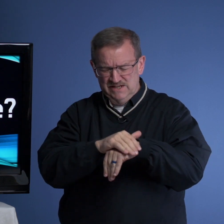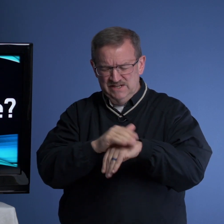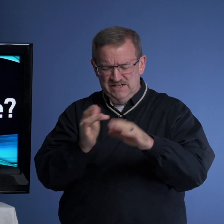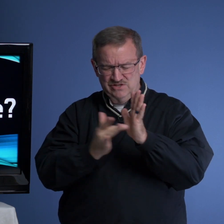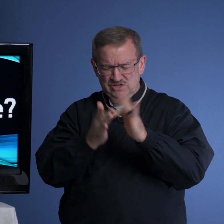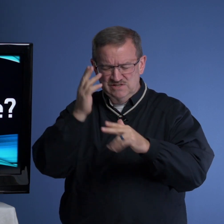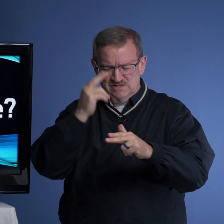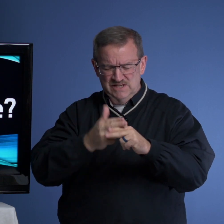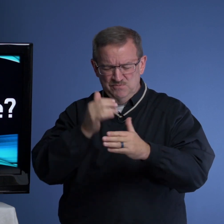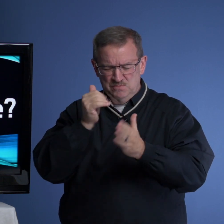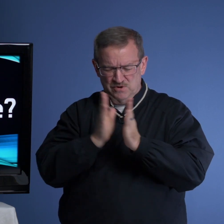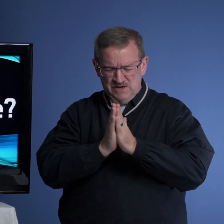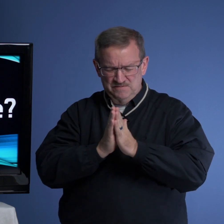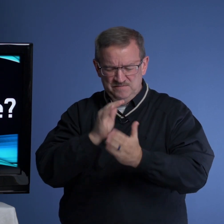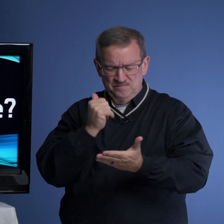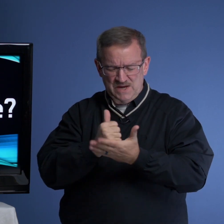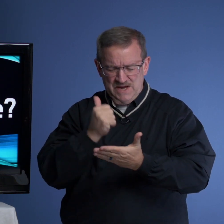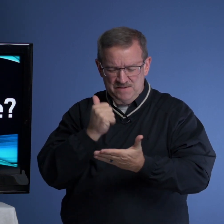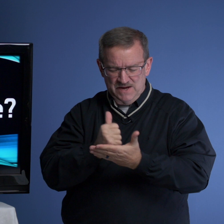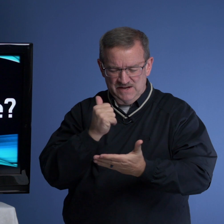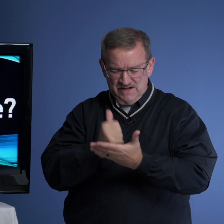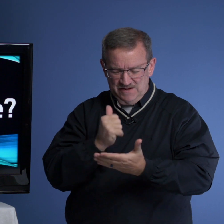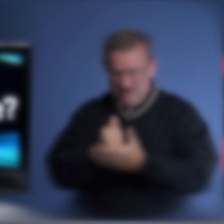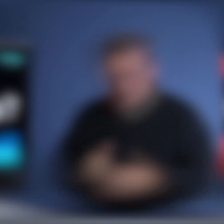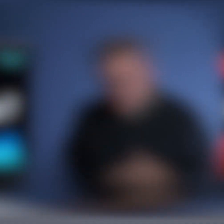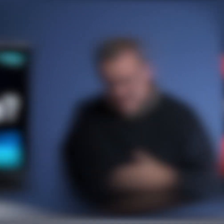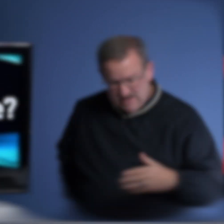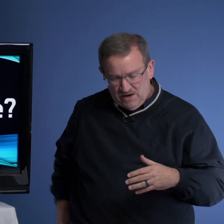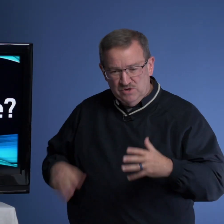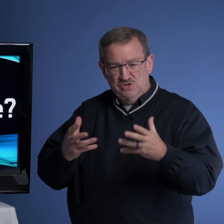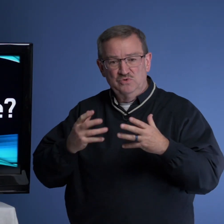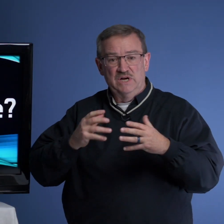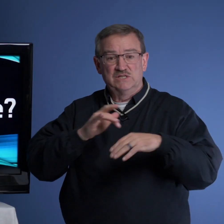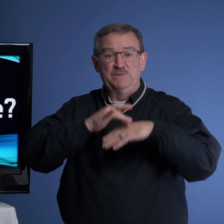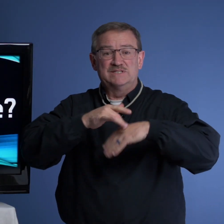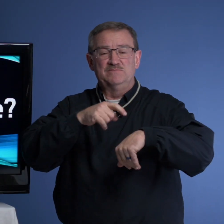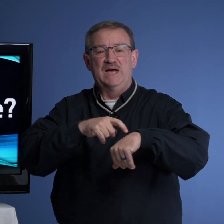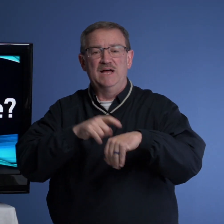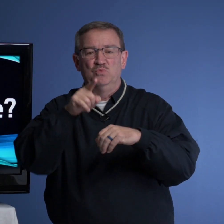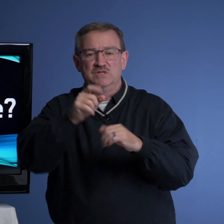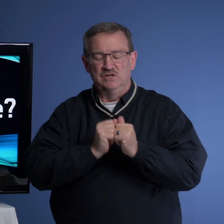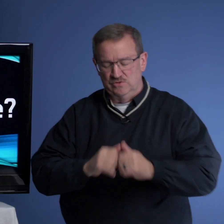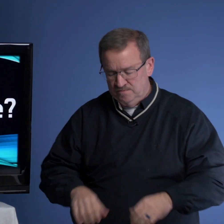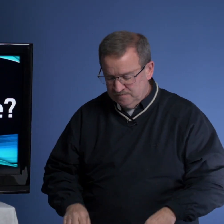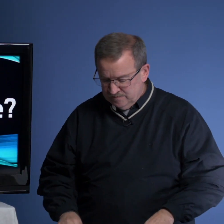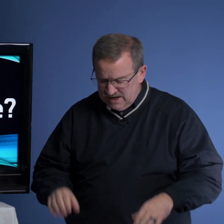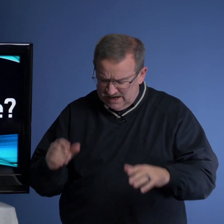In Jesus' name we pray. Amen. Amen. I want to spend some time with you. I